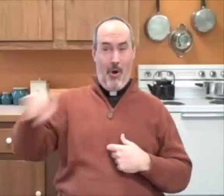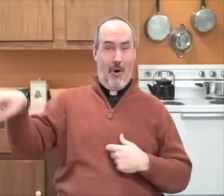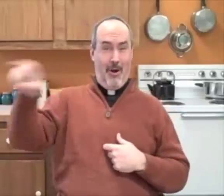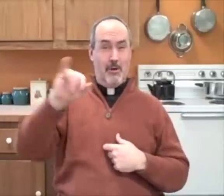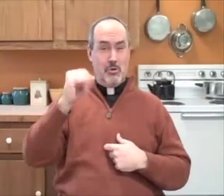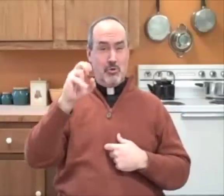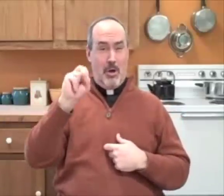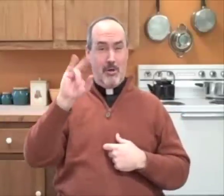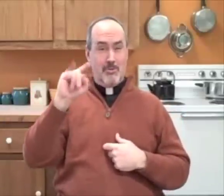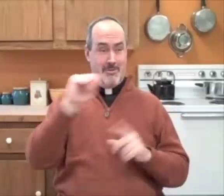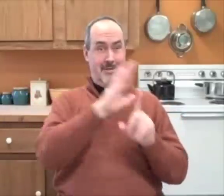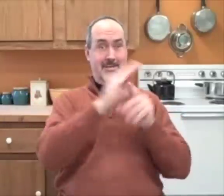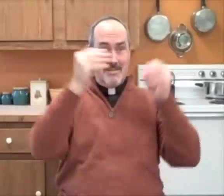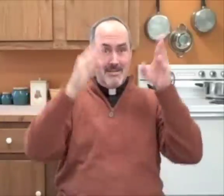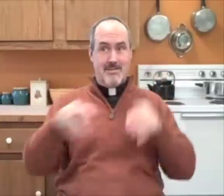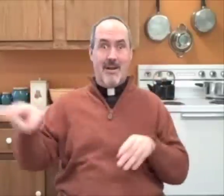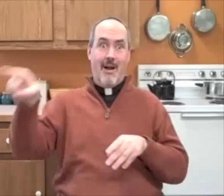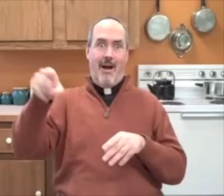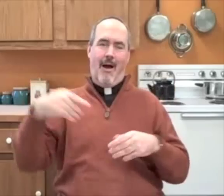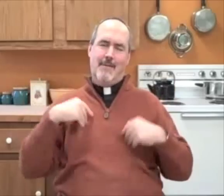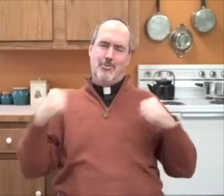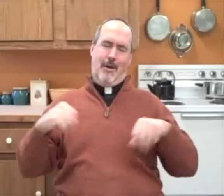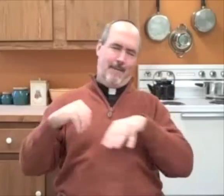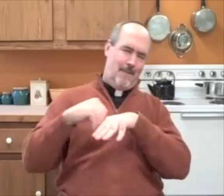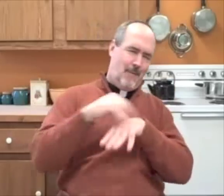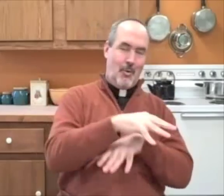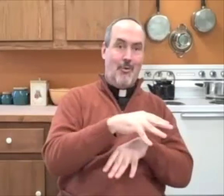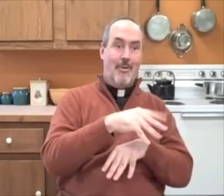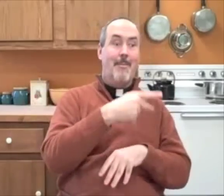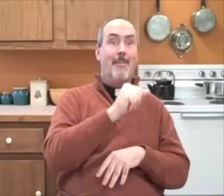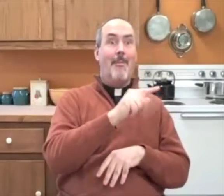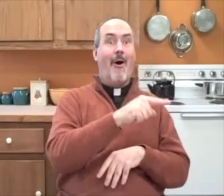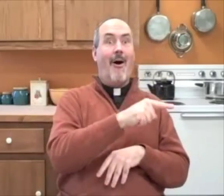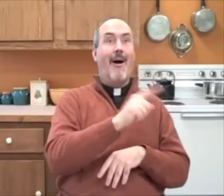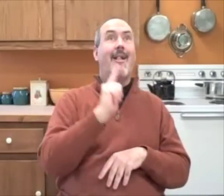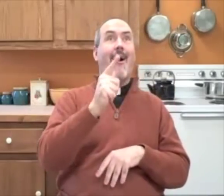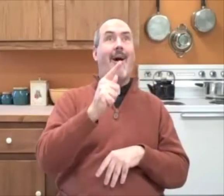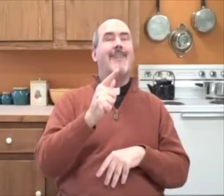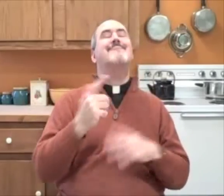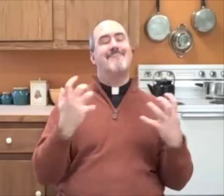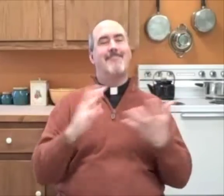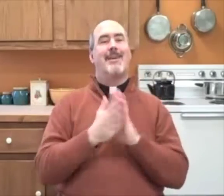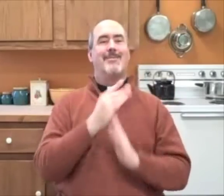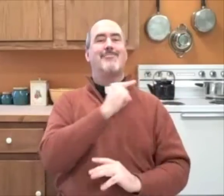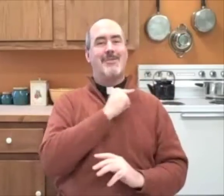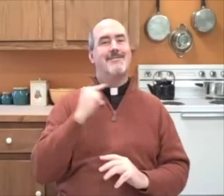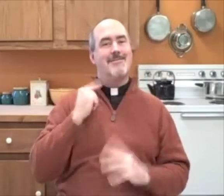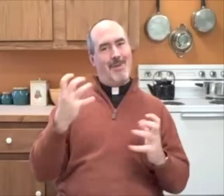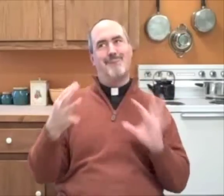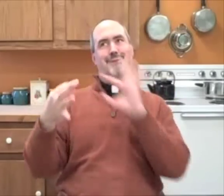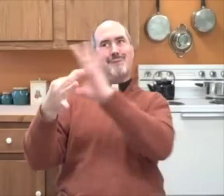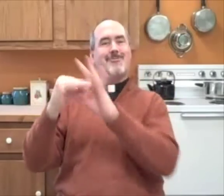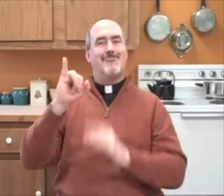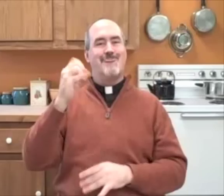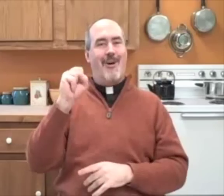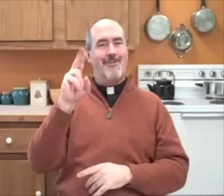Because the Jesuits were his teachers, Saint Paul was greatly influenced by them and later on in life joined the